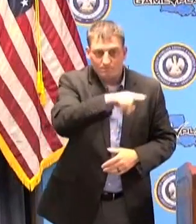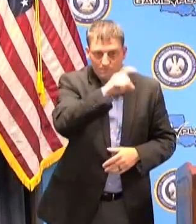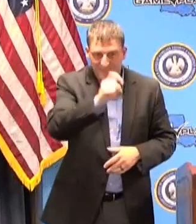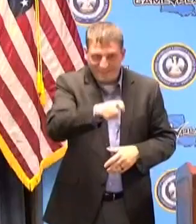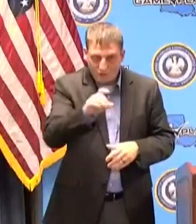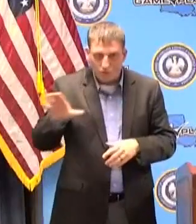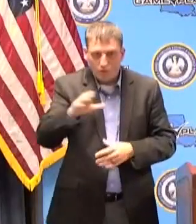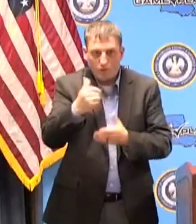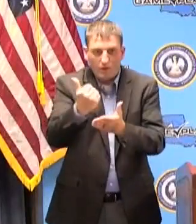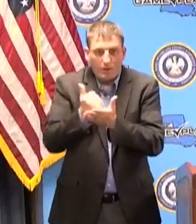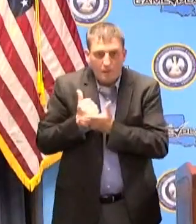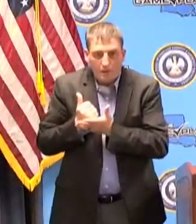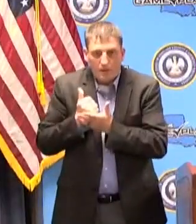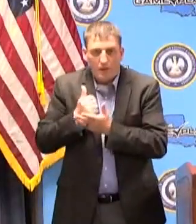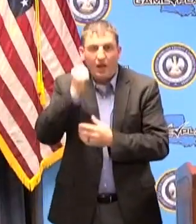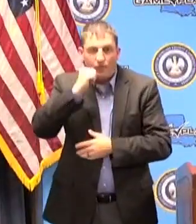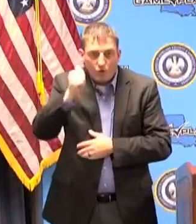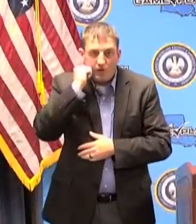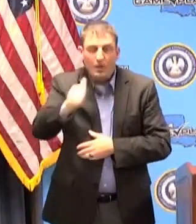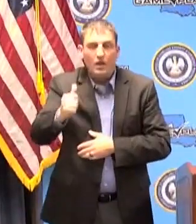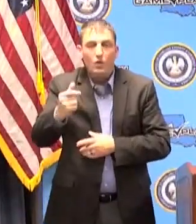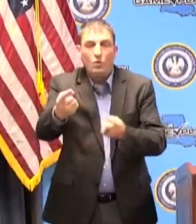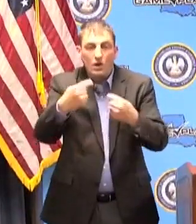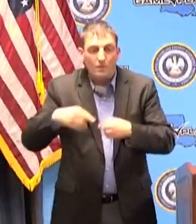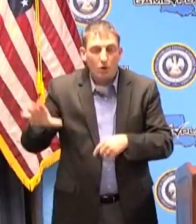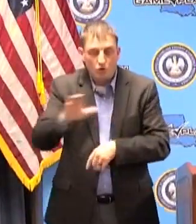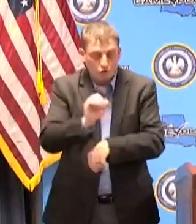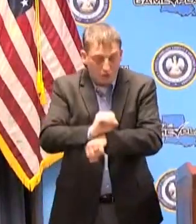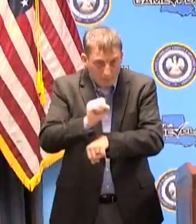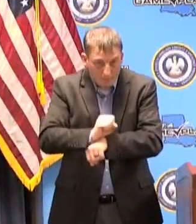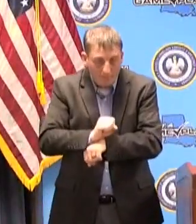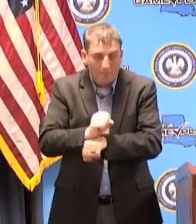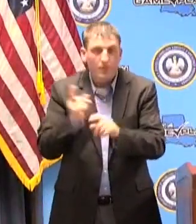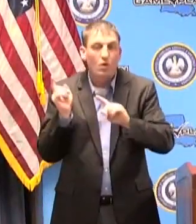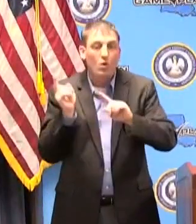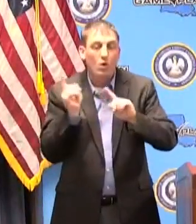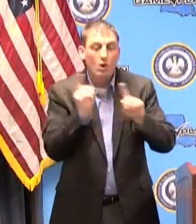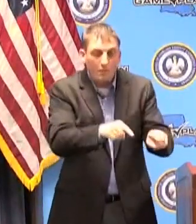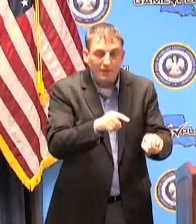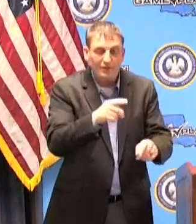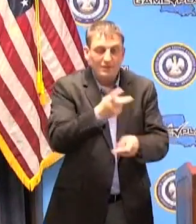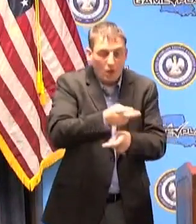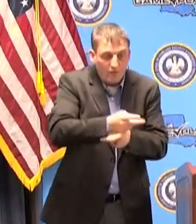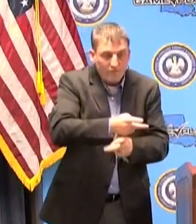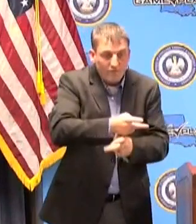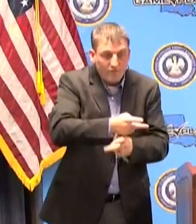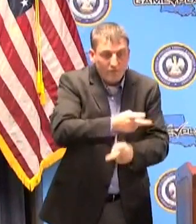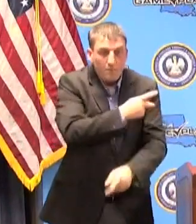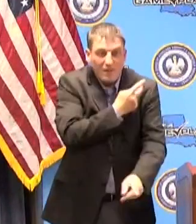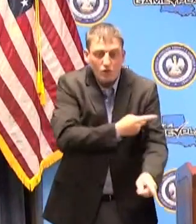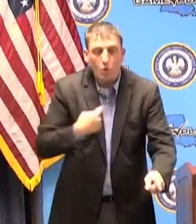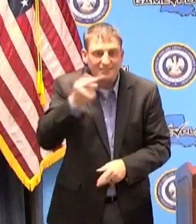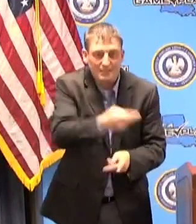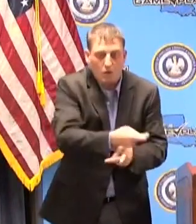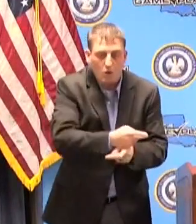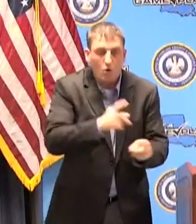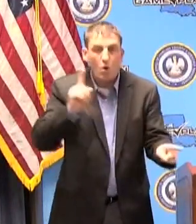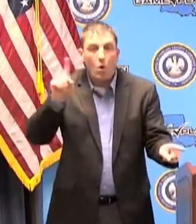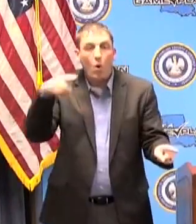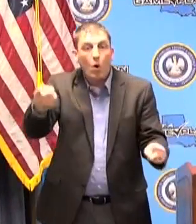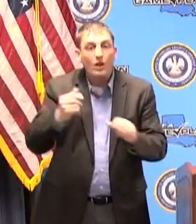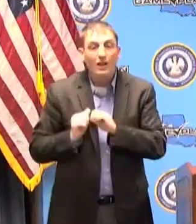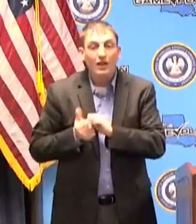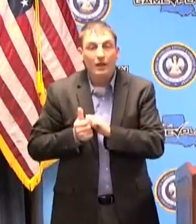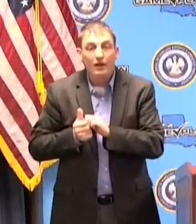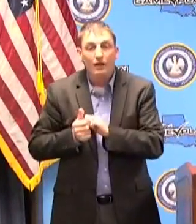come to our jobs and we come to take care of our patients we know that we can give the best care and that is only possible if we slow down this curve